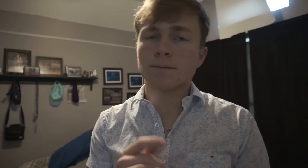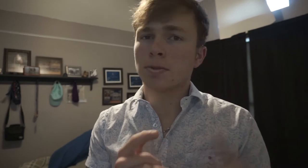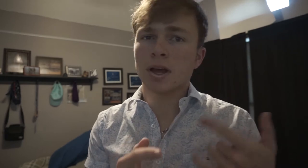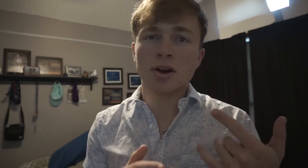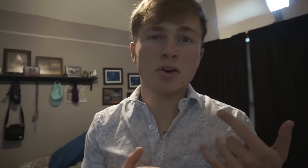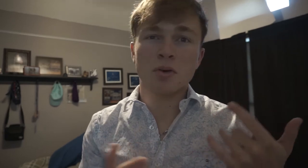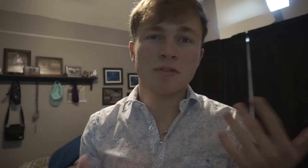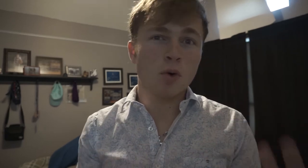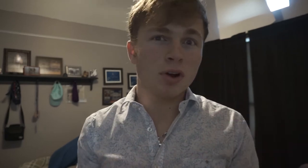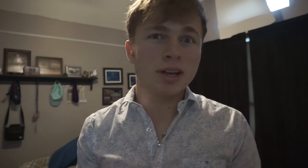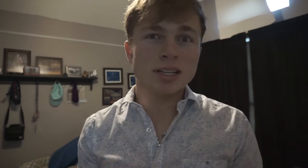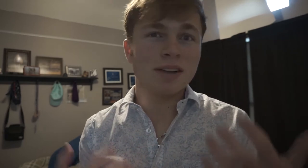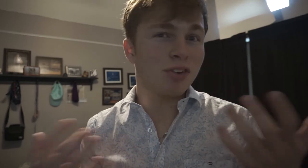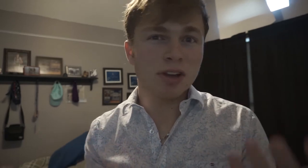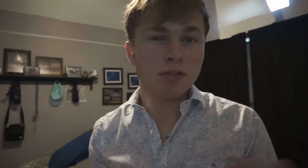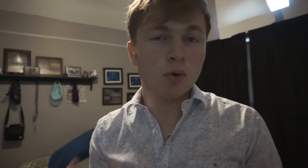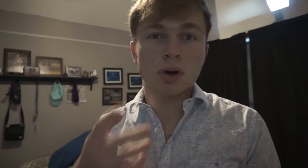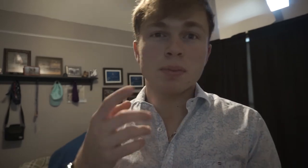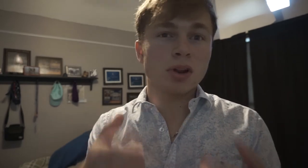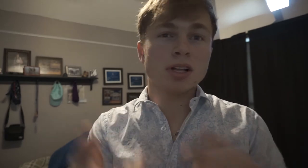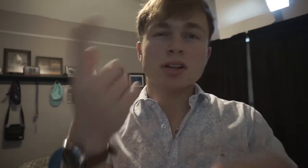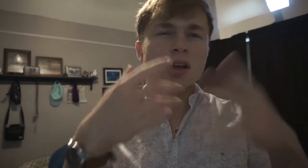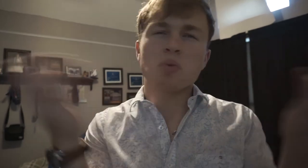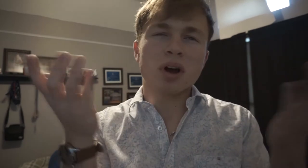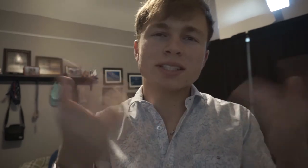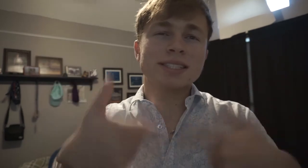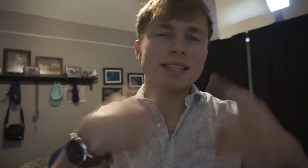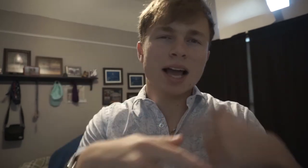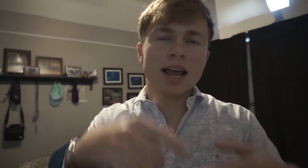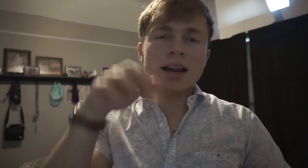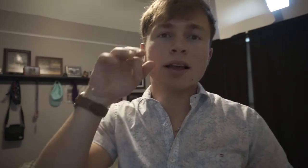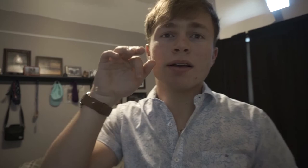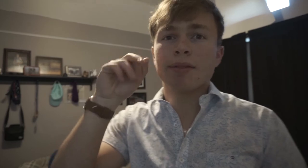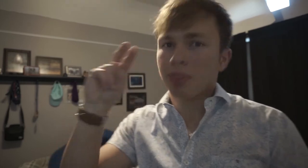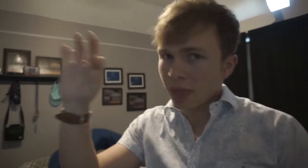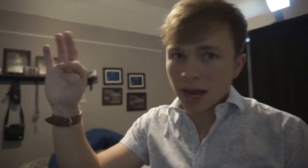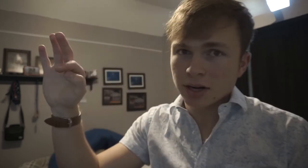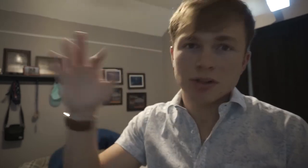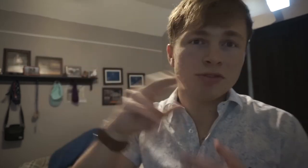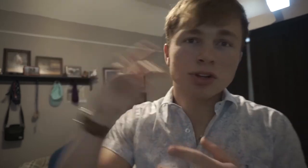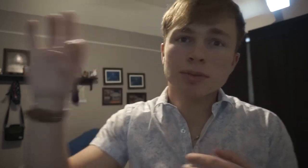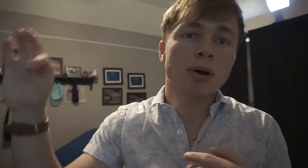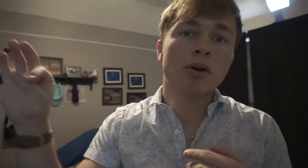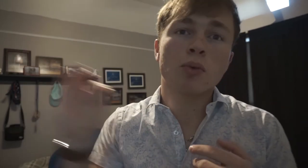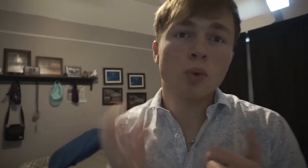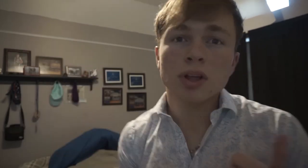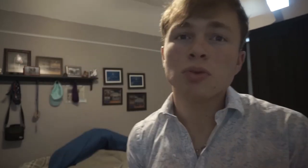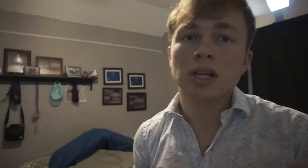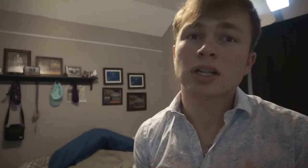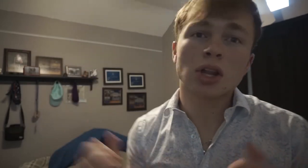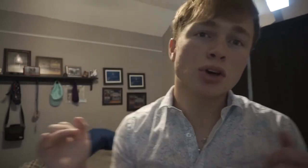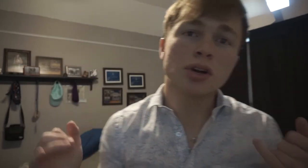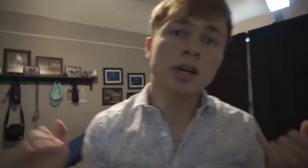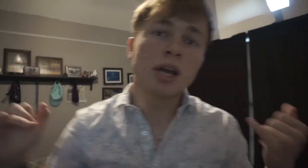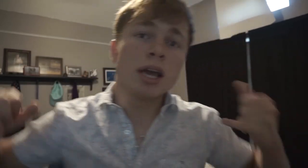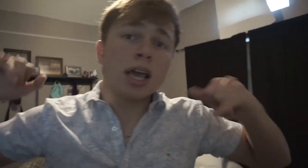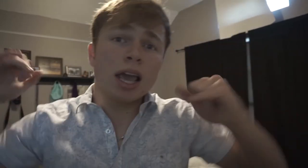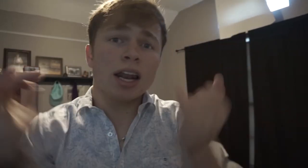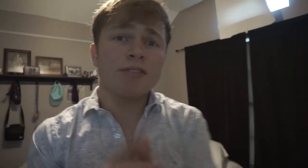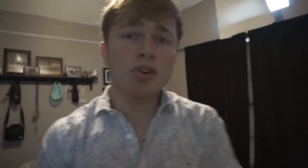I don't know what four it is. I forget four. But let's just say what. Sign. That. This phoenix spelling. What you need to learn. And if you